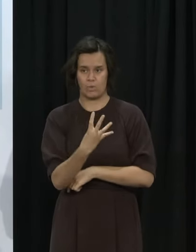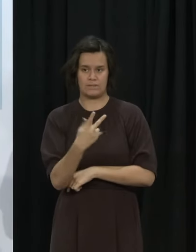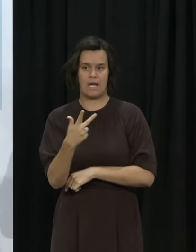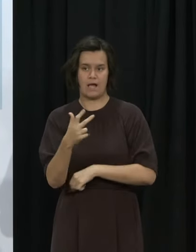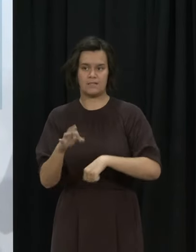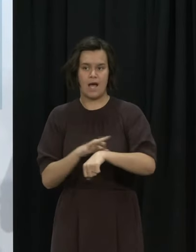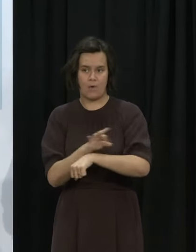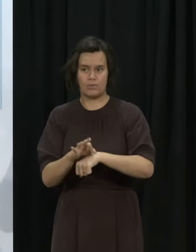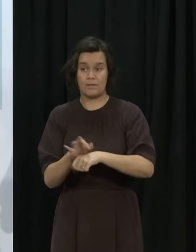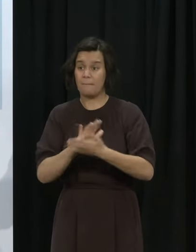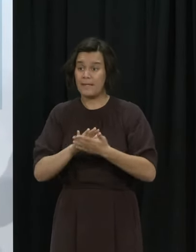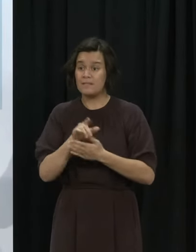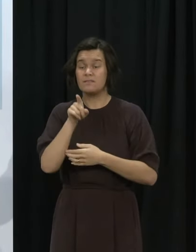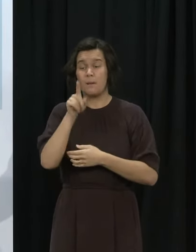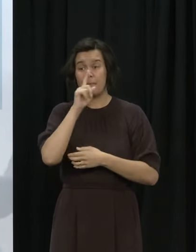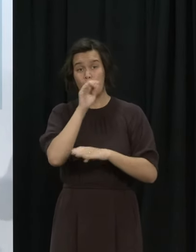hours.